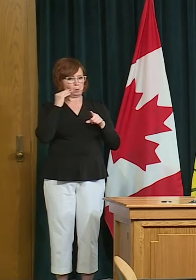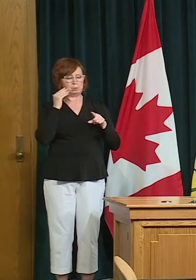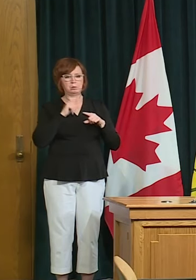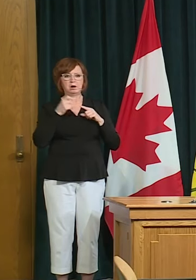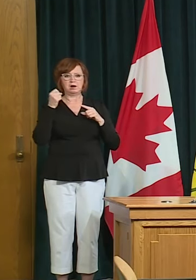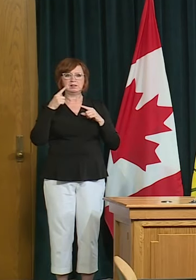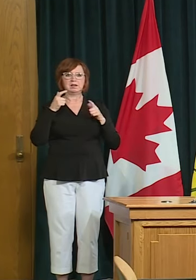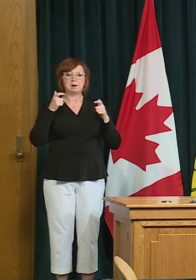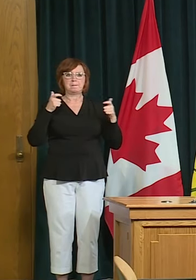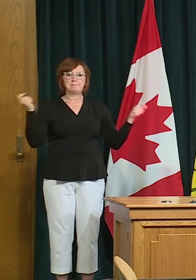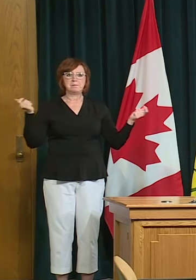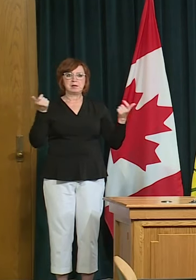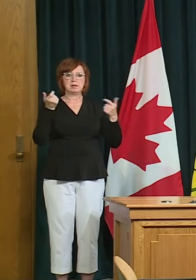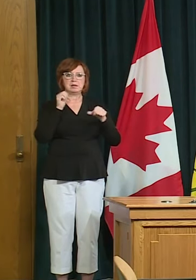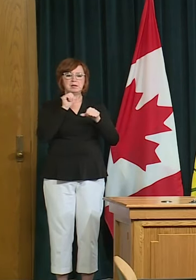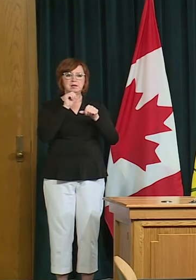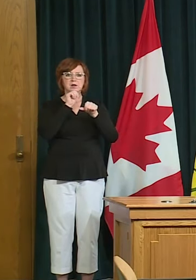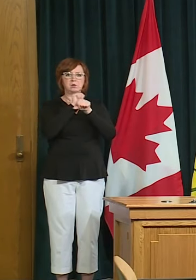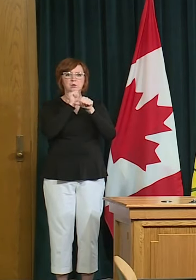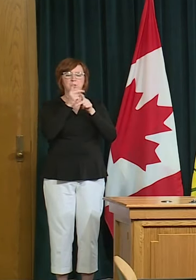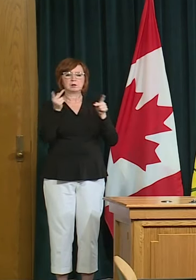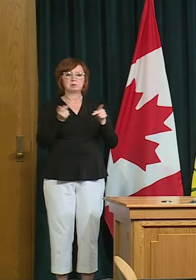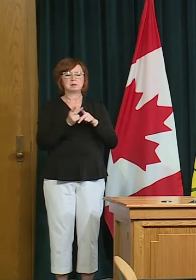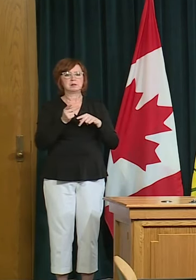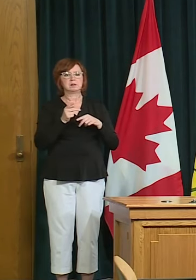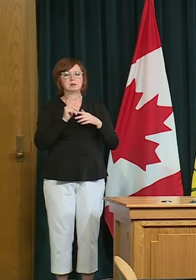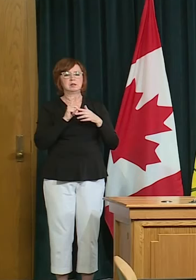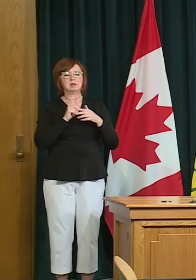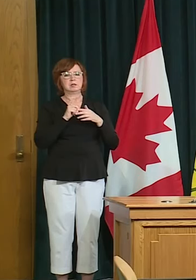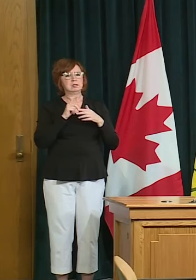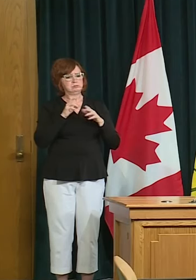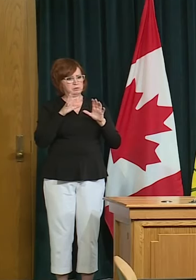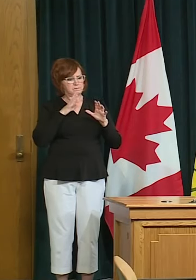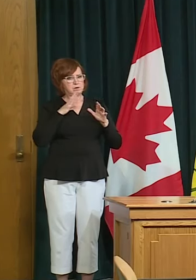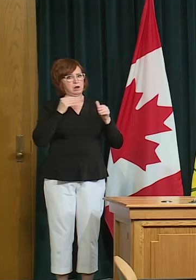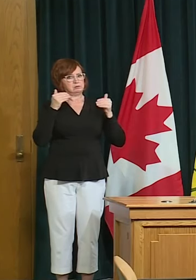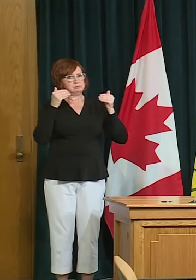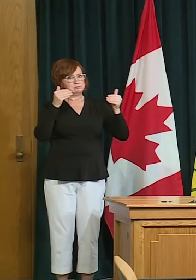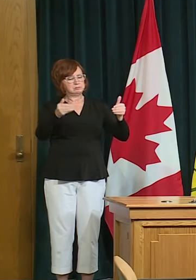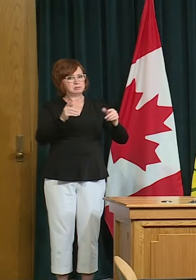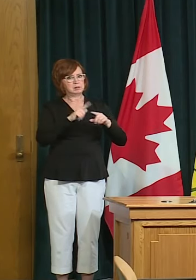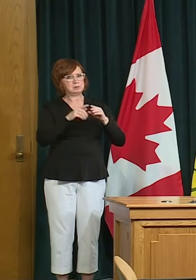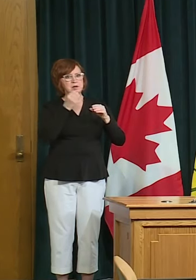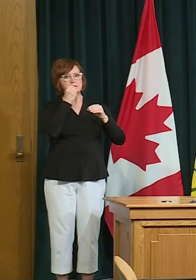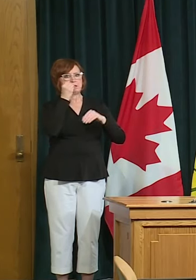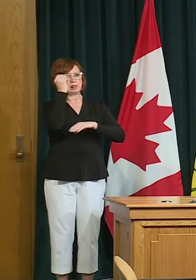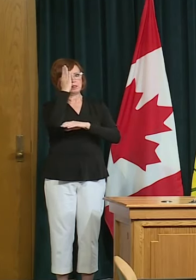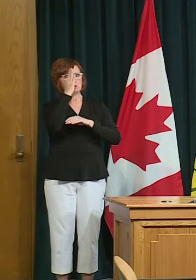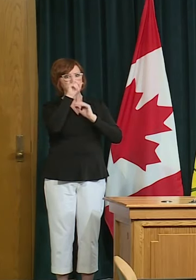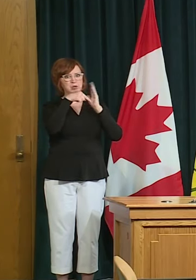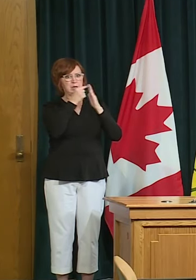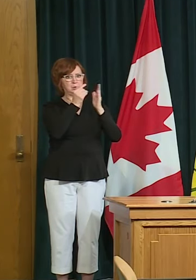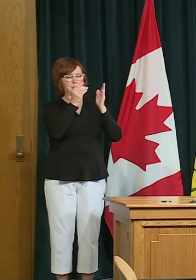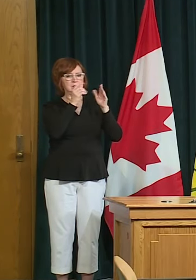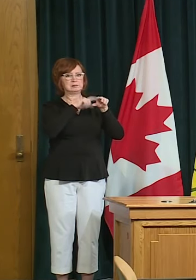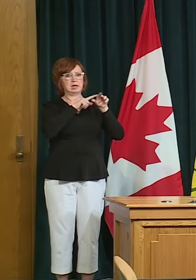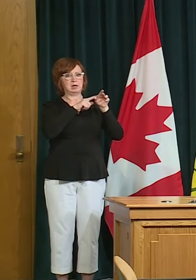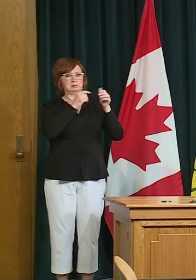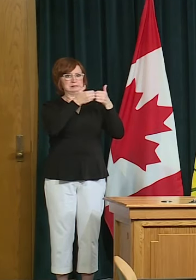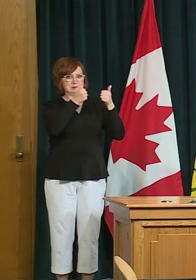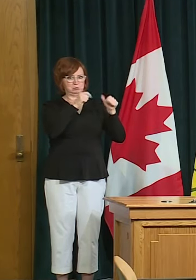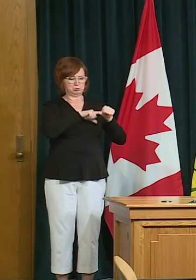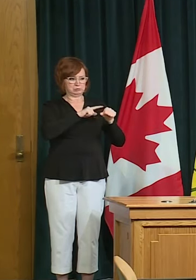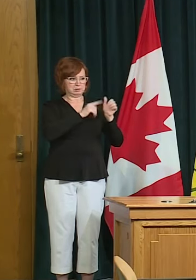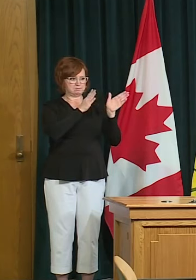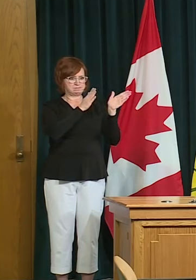the shifts were staggered so that lunch breaks and other breaks were staggered in a way that you had less crowding in the lunch areas you had